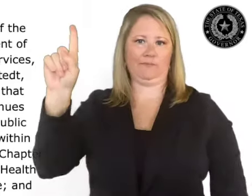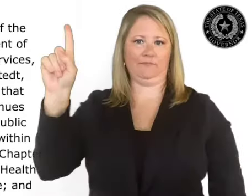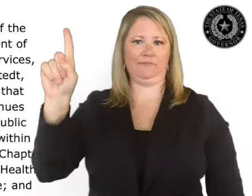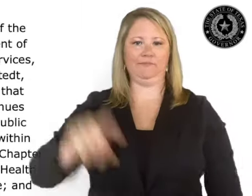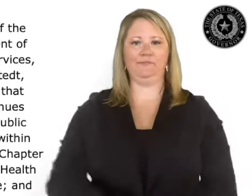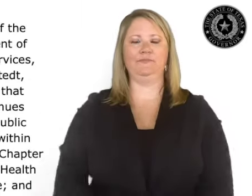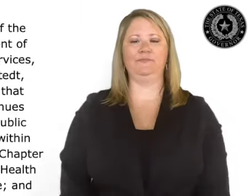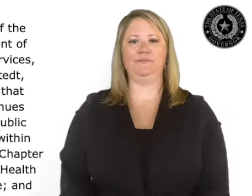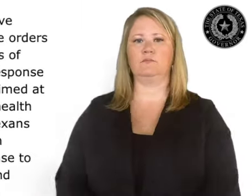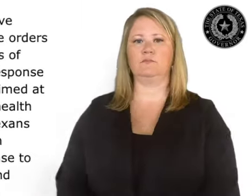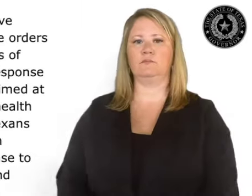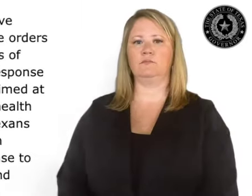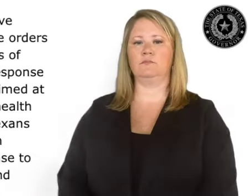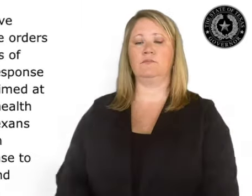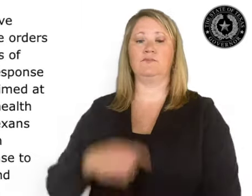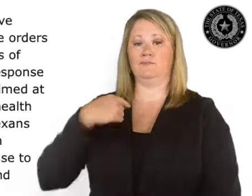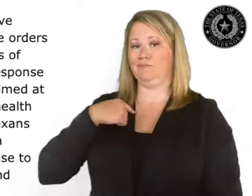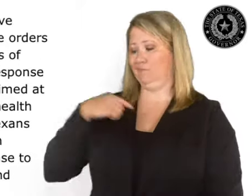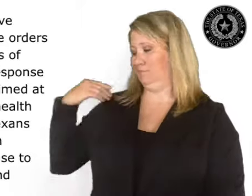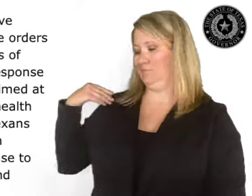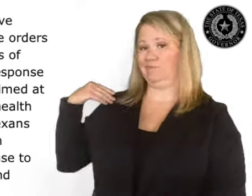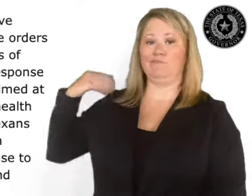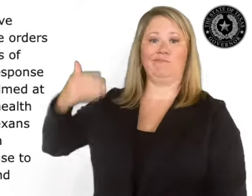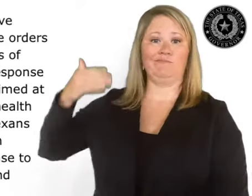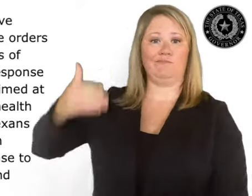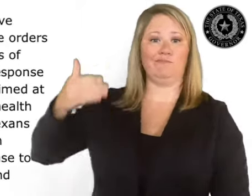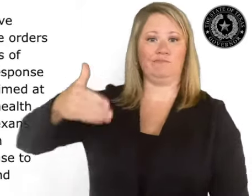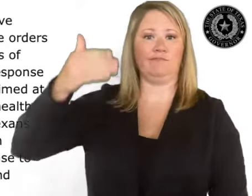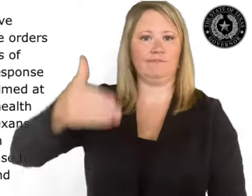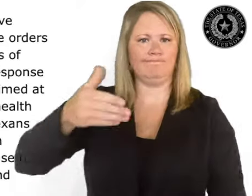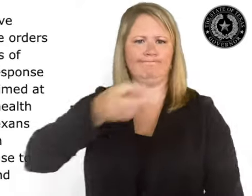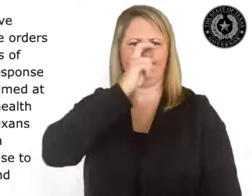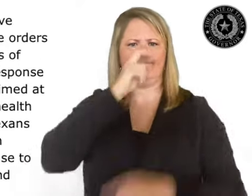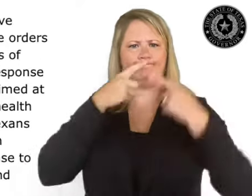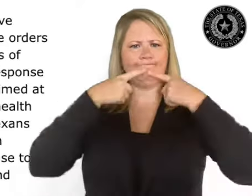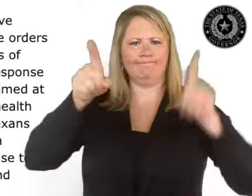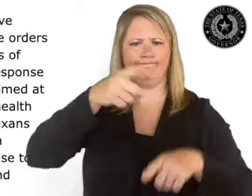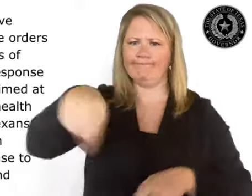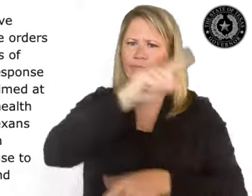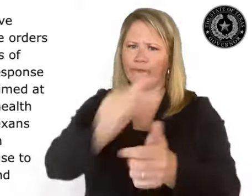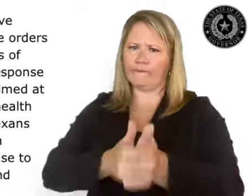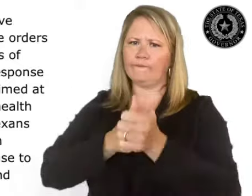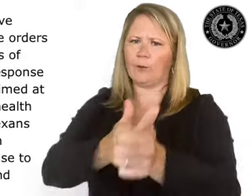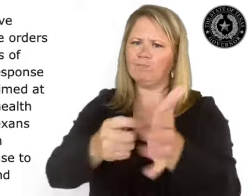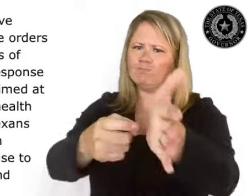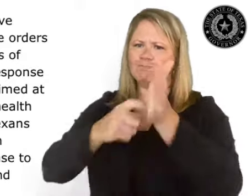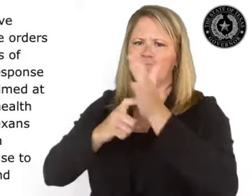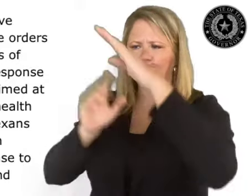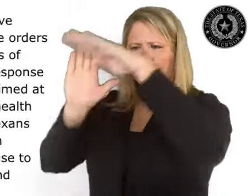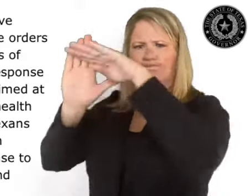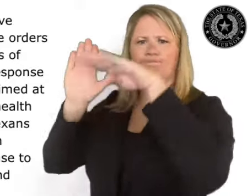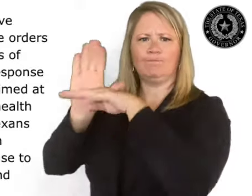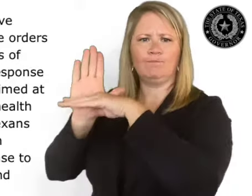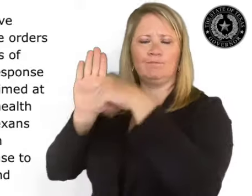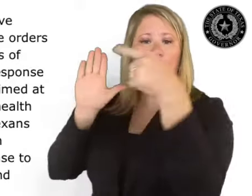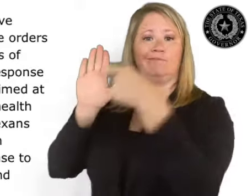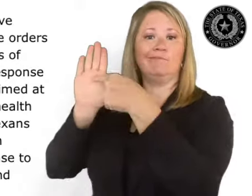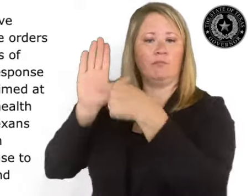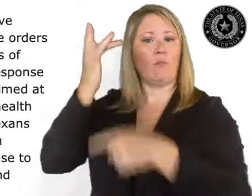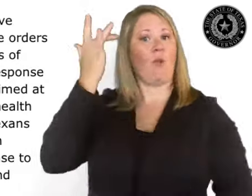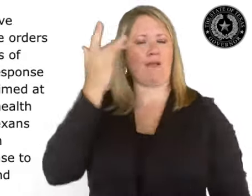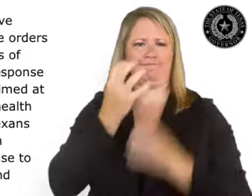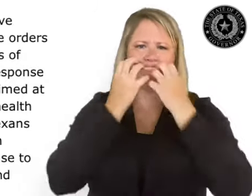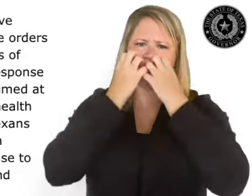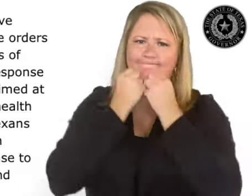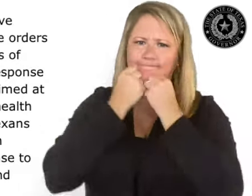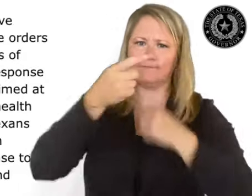Whereas, I have issued executive orders and suspensions of Texas laws in response to